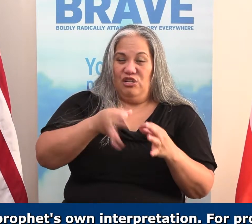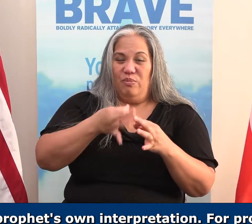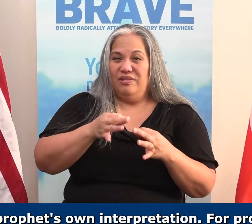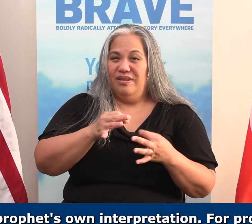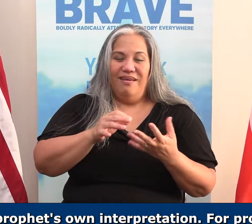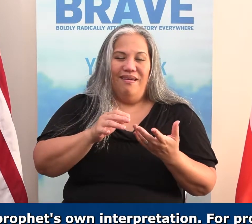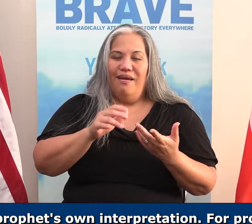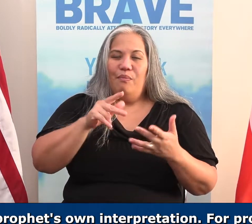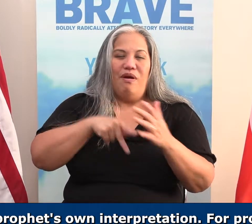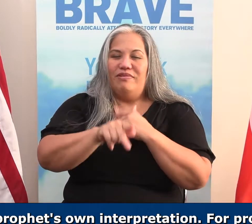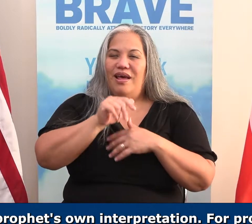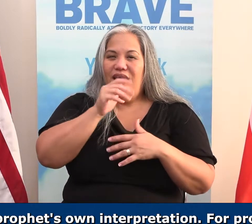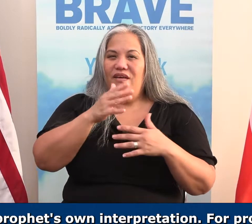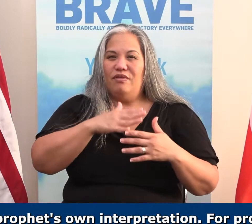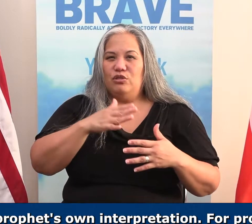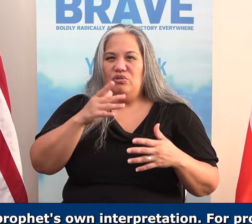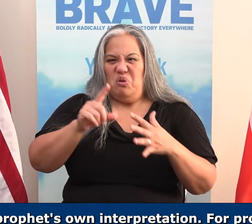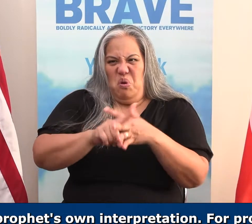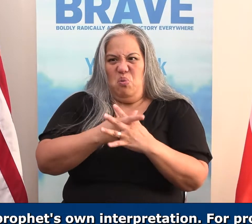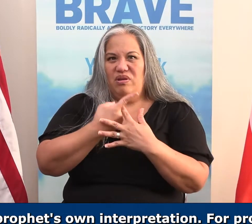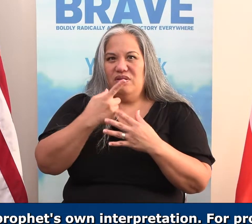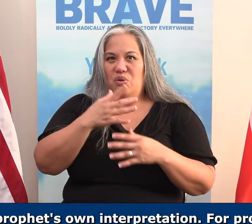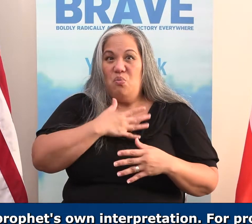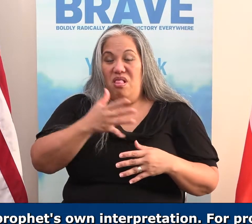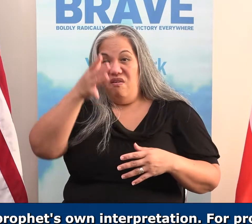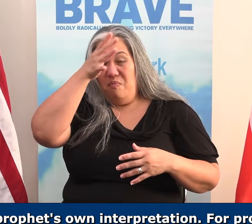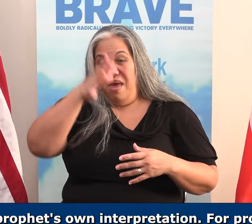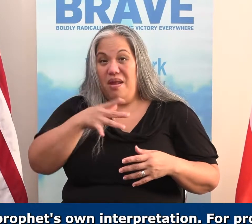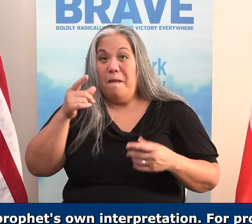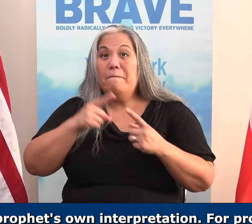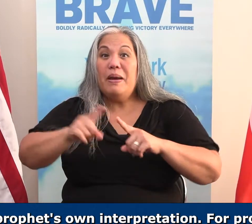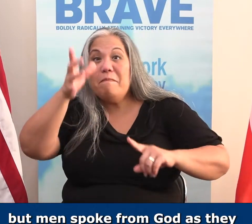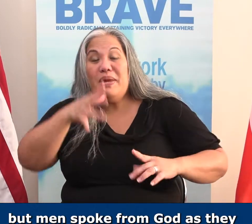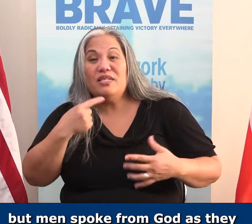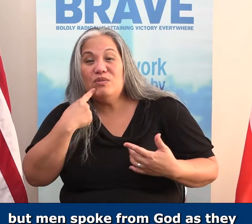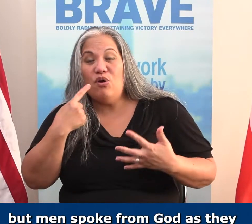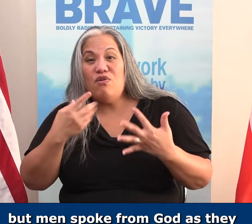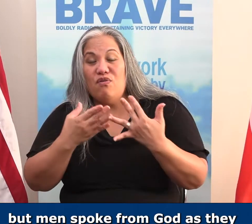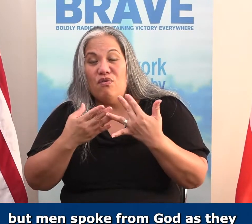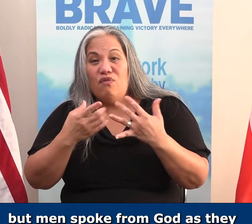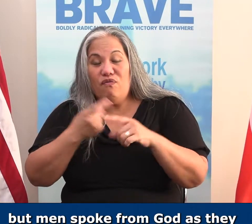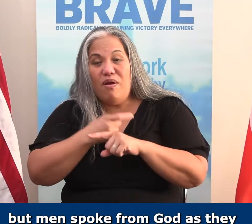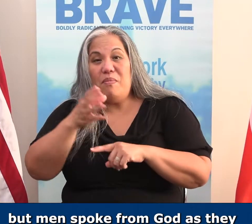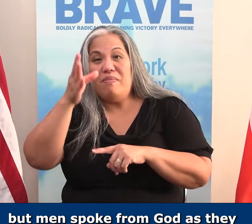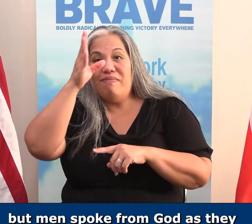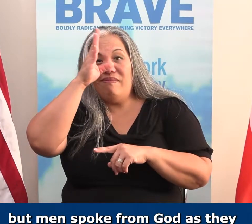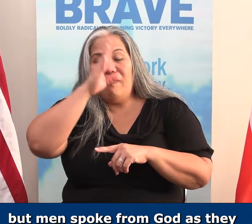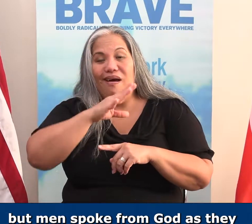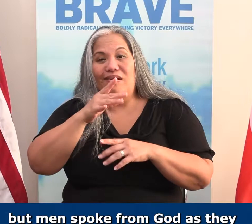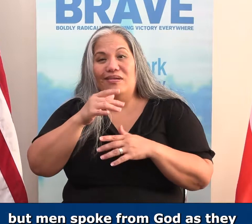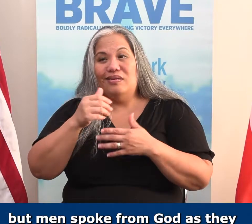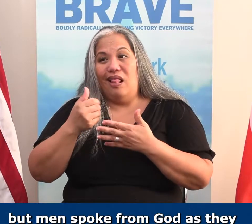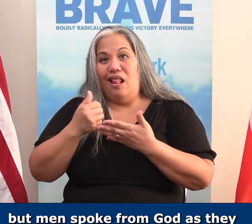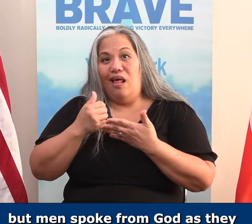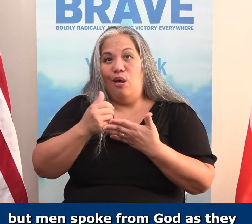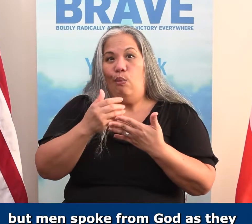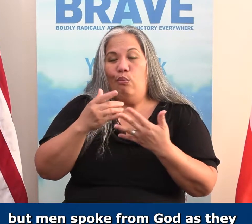interpretation. For prophecy never had its origin in the will of man, but men spoke from God as they were carried along